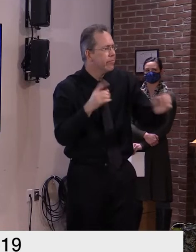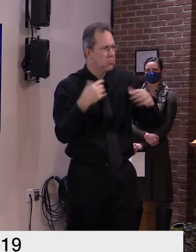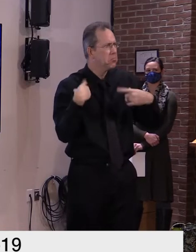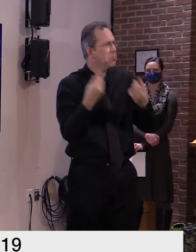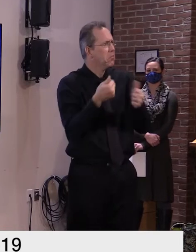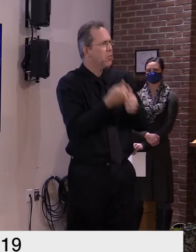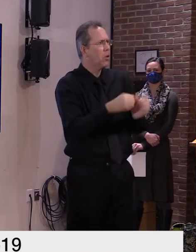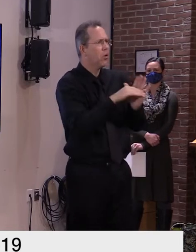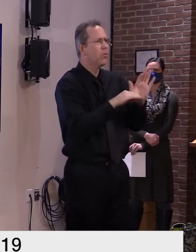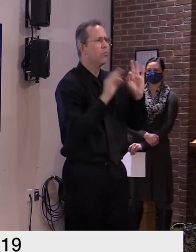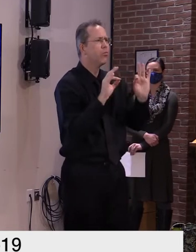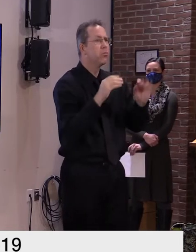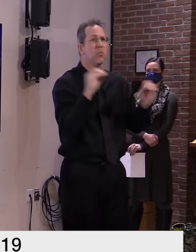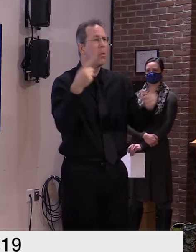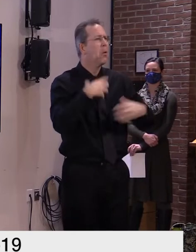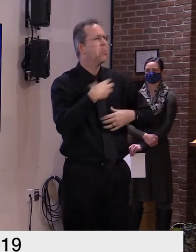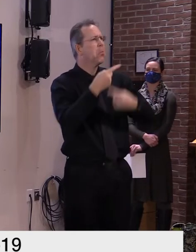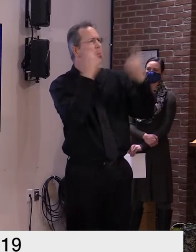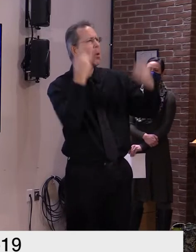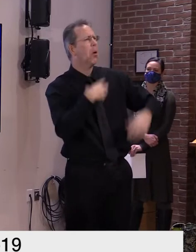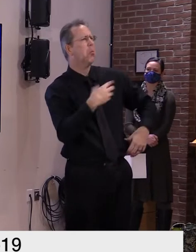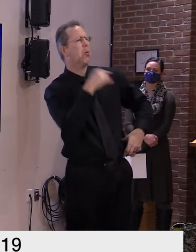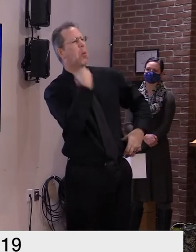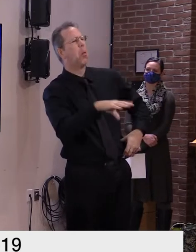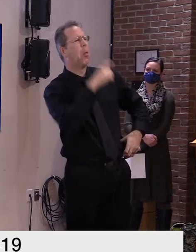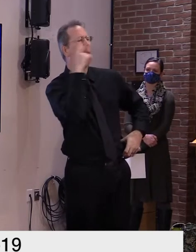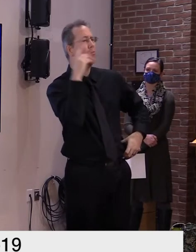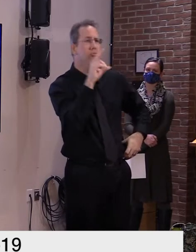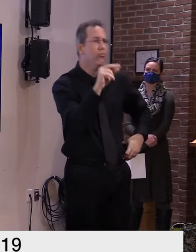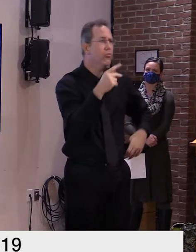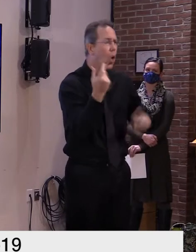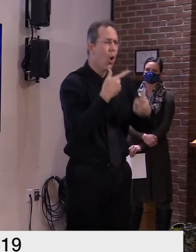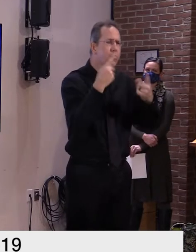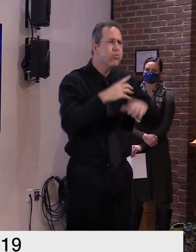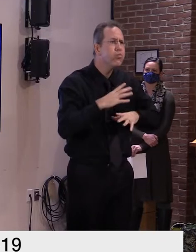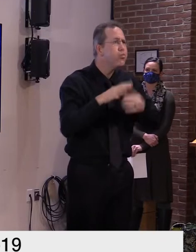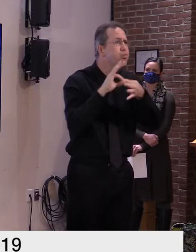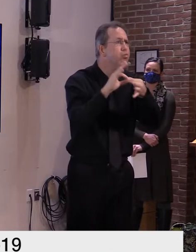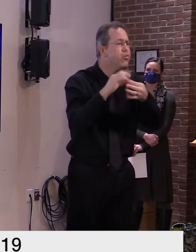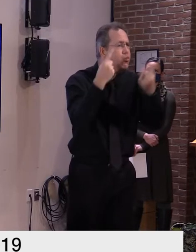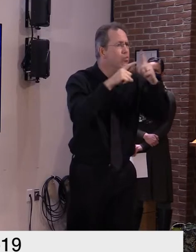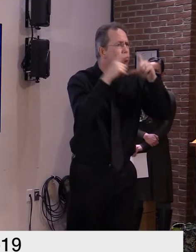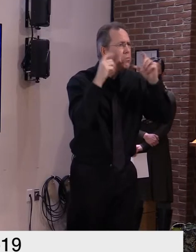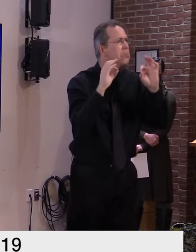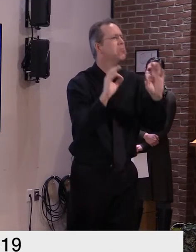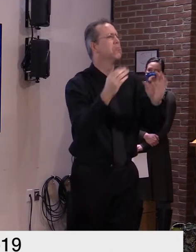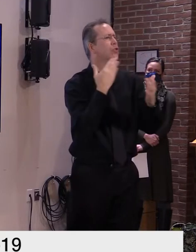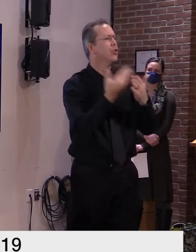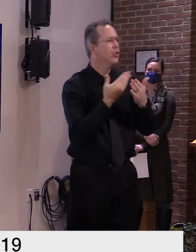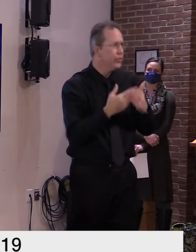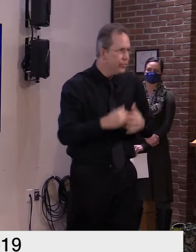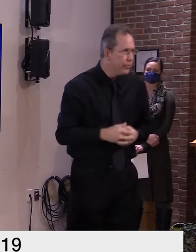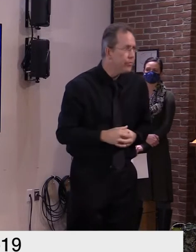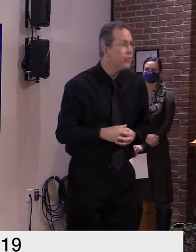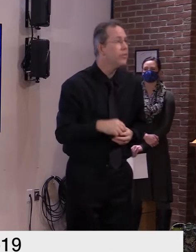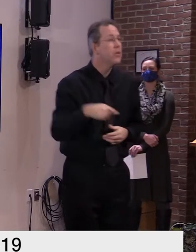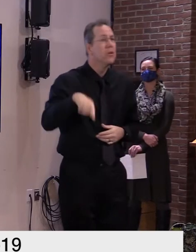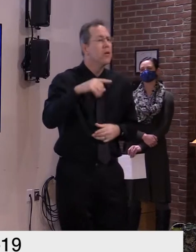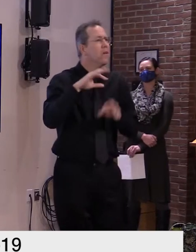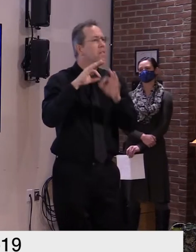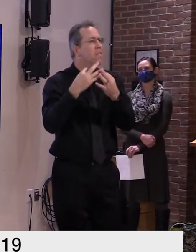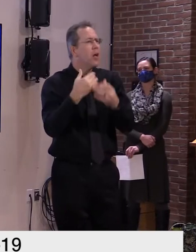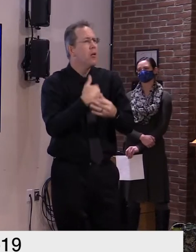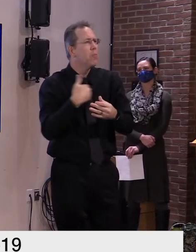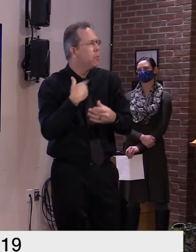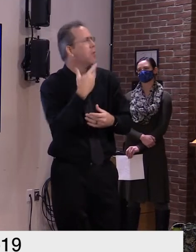grateful to be able to be at the cte center in addition families have been understanding supportive and grateful for in